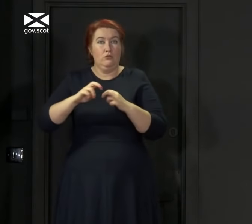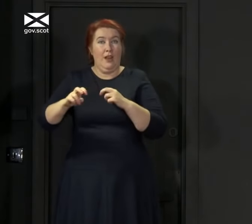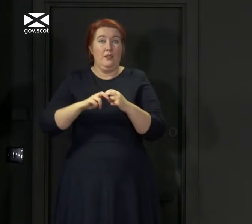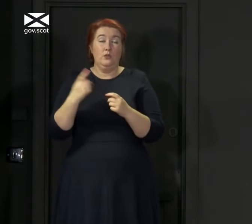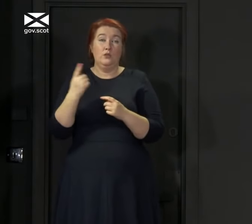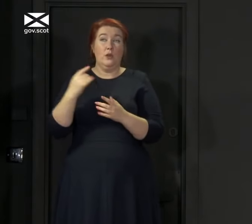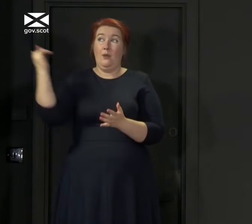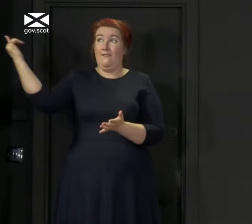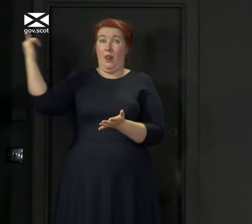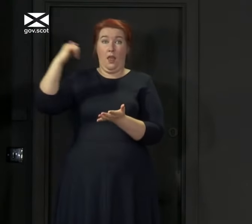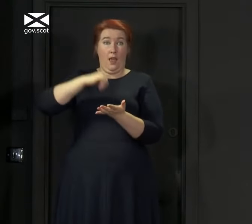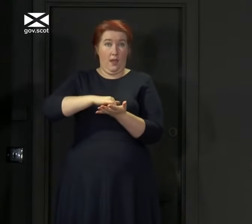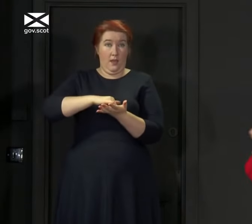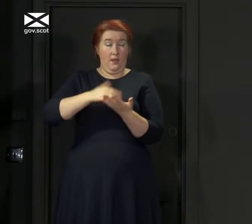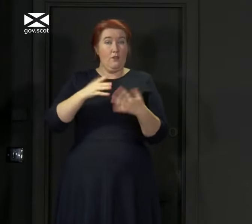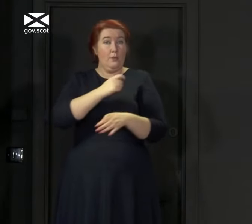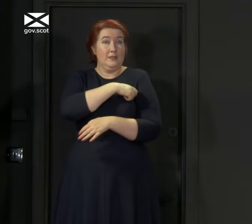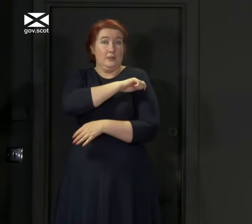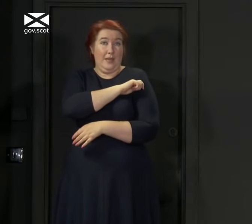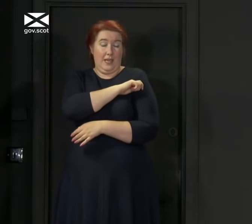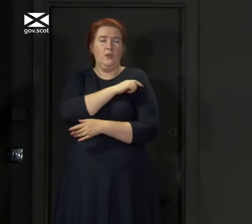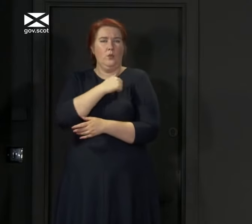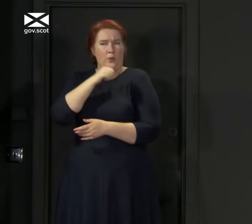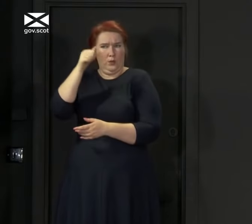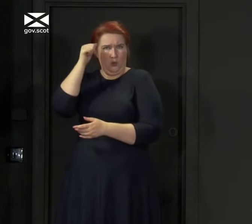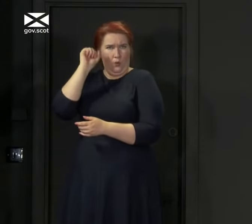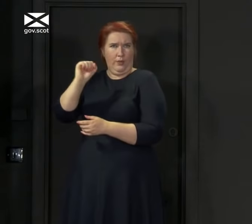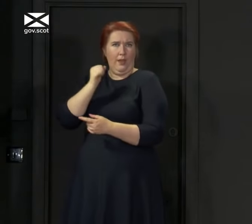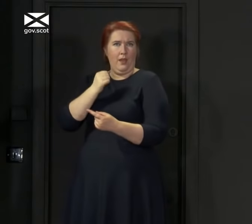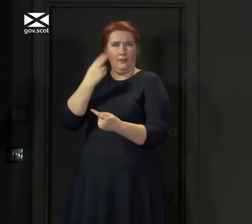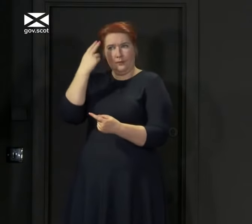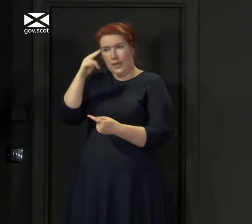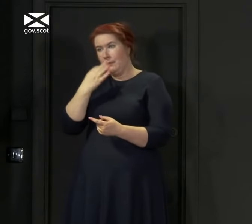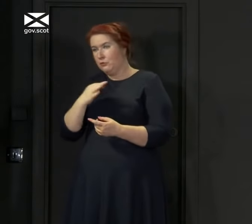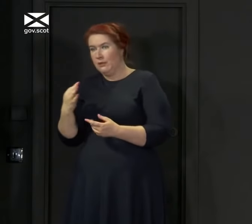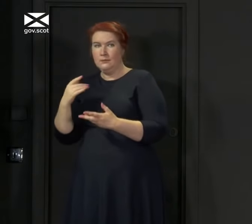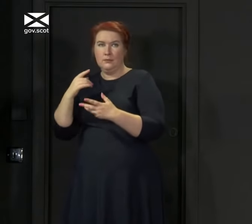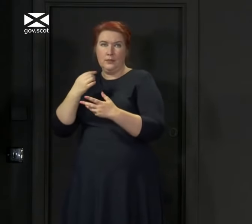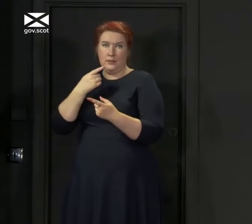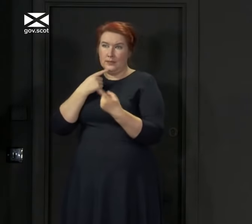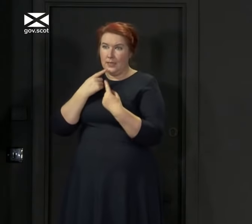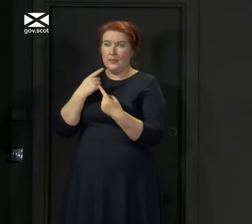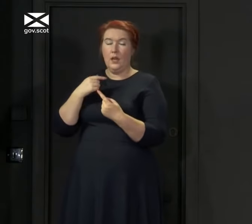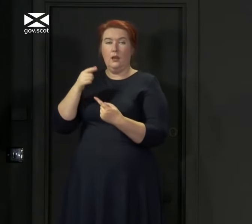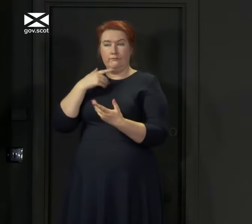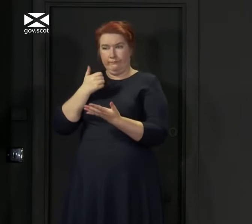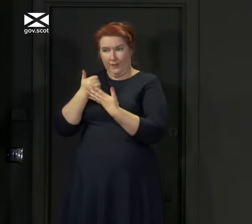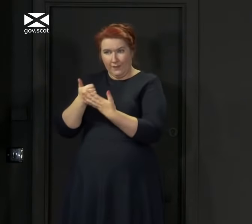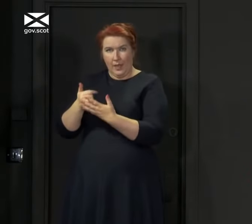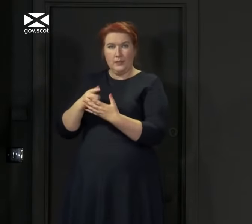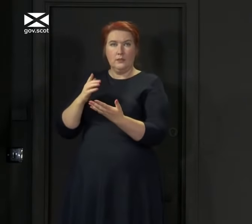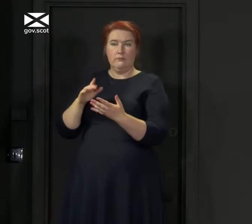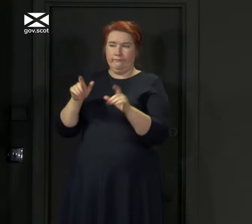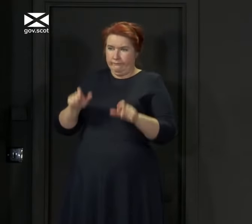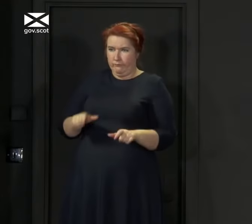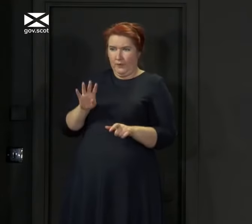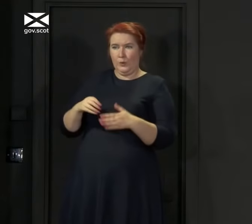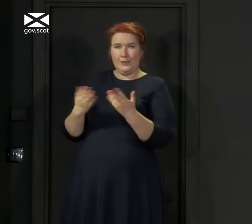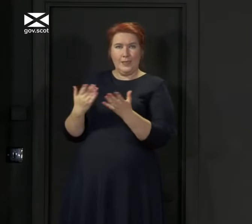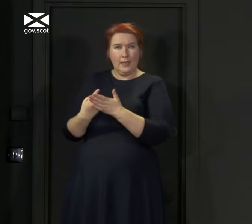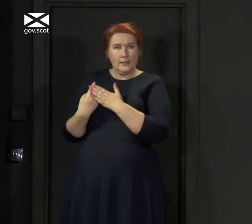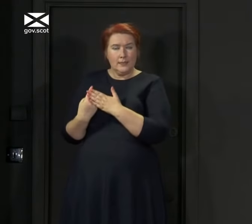in from Spain right now, we gather their information before they come here. They've got the advice to quarantine, and Public Health Scotland can,